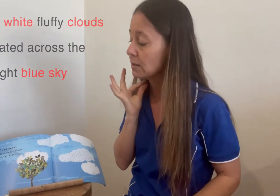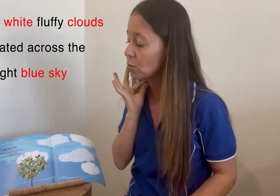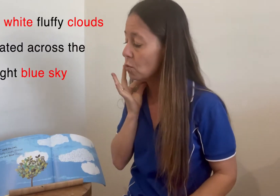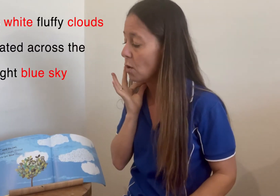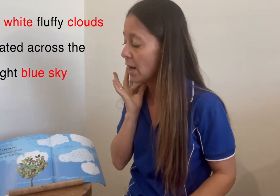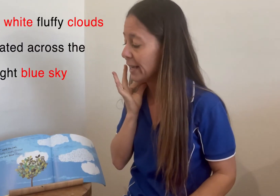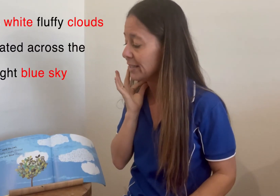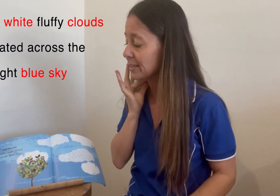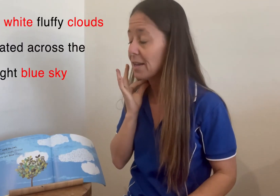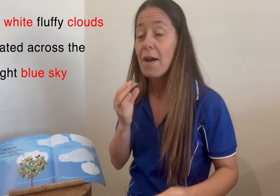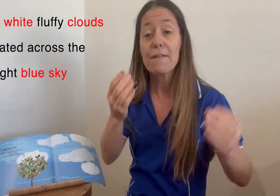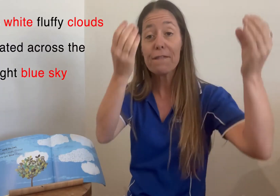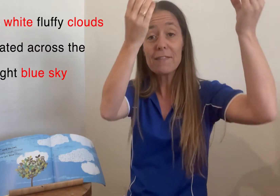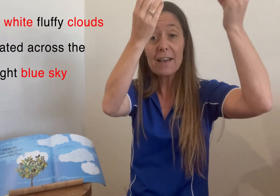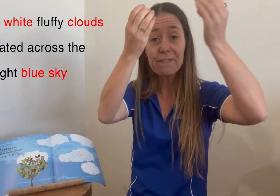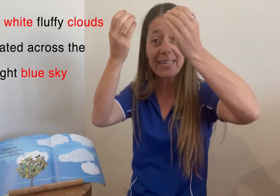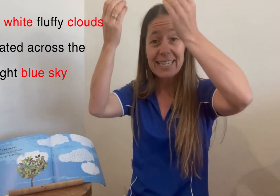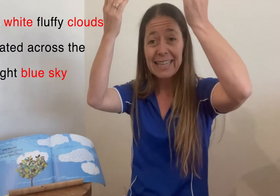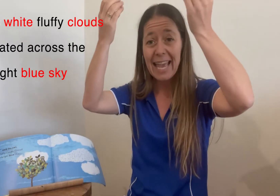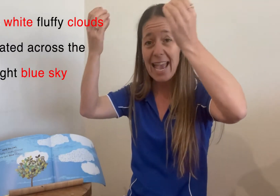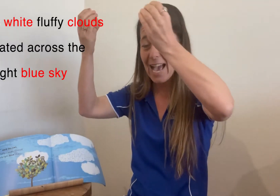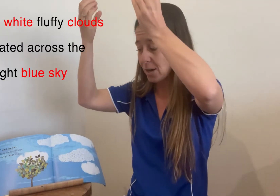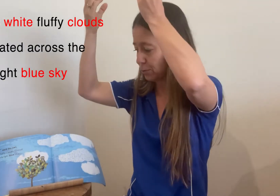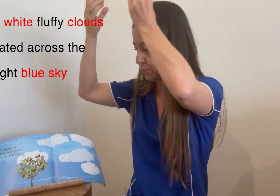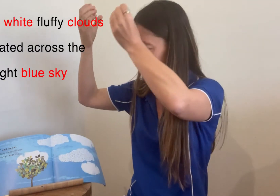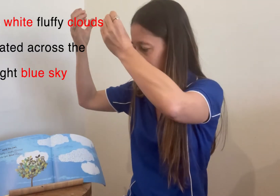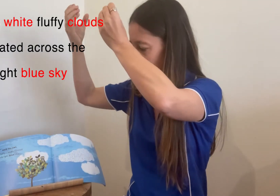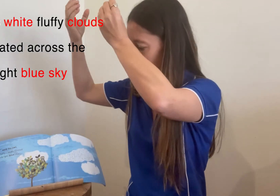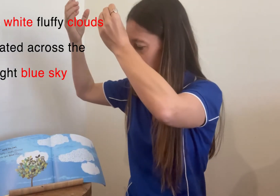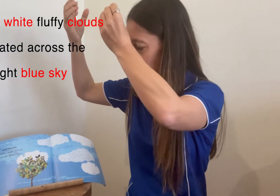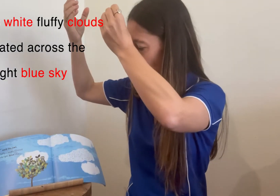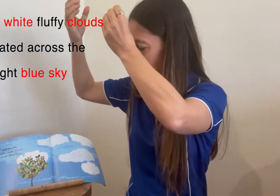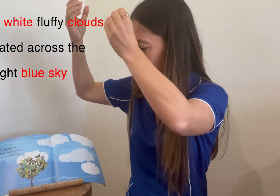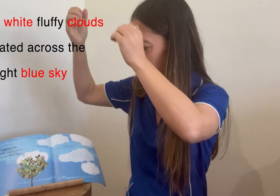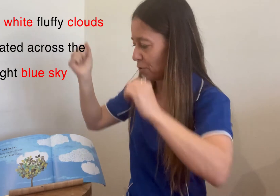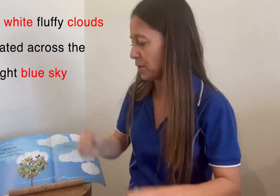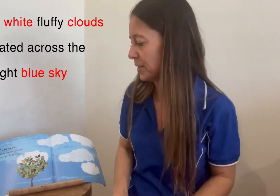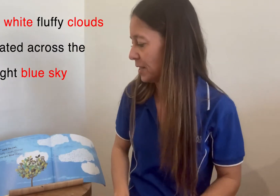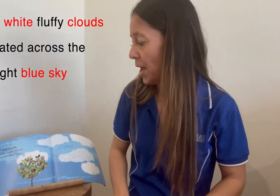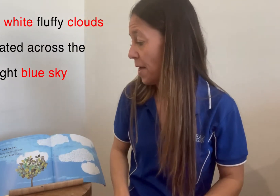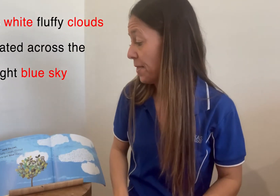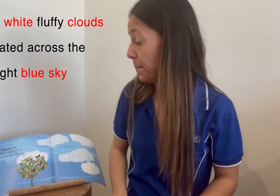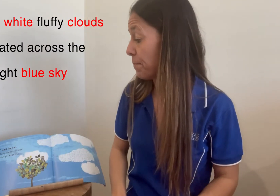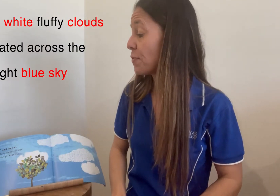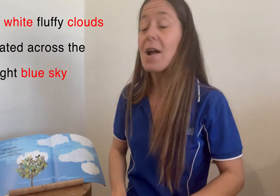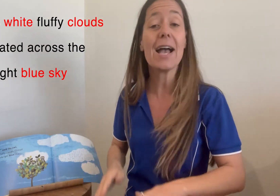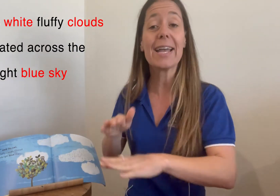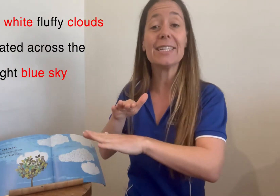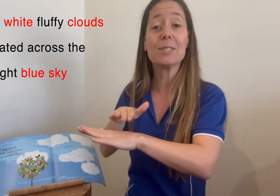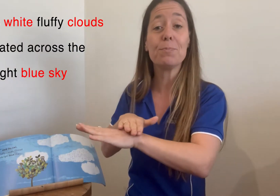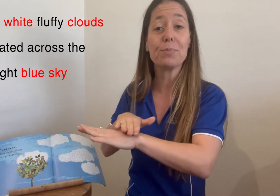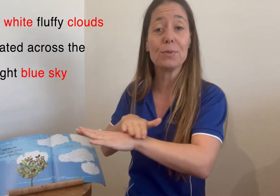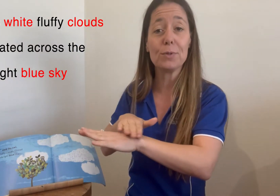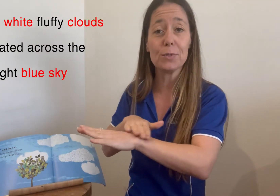white fluffy clouds floated across the bright blue